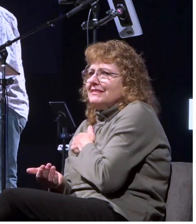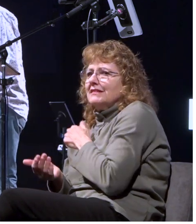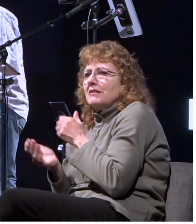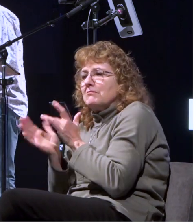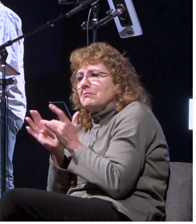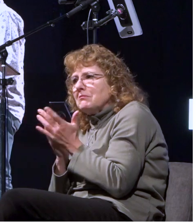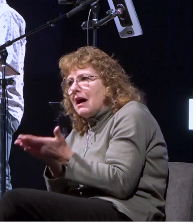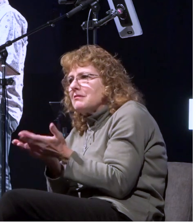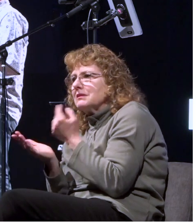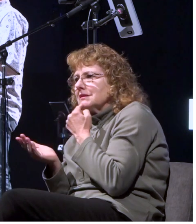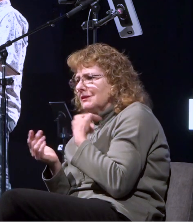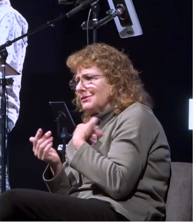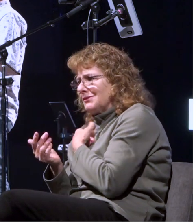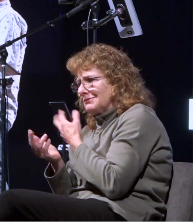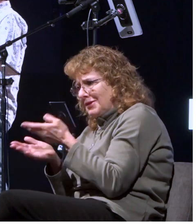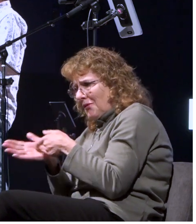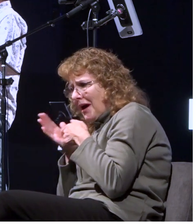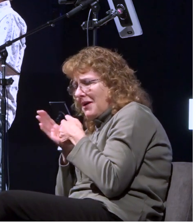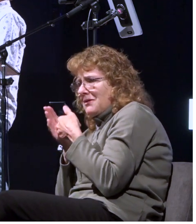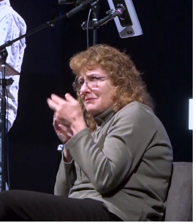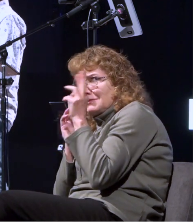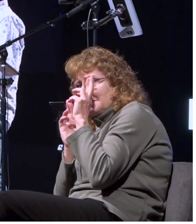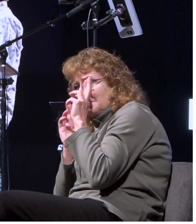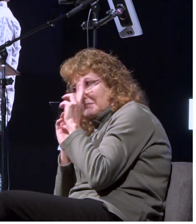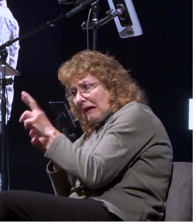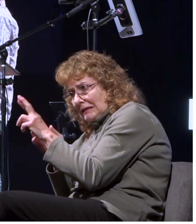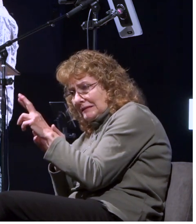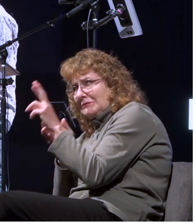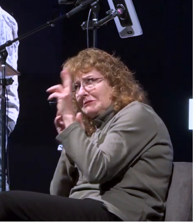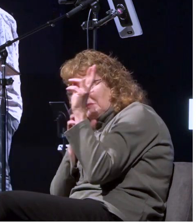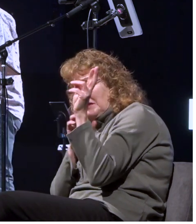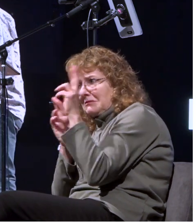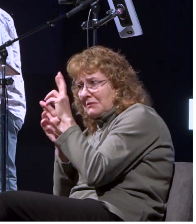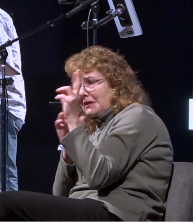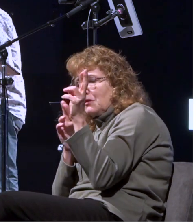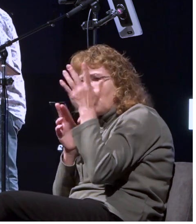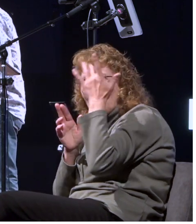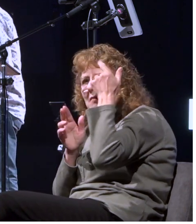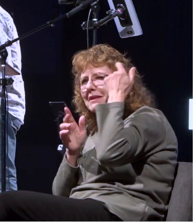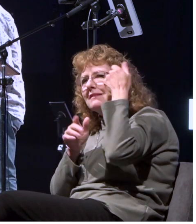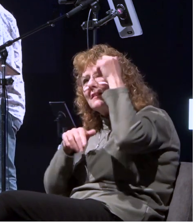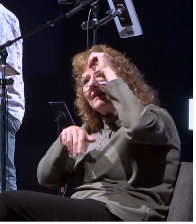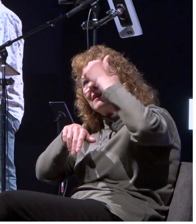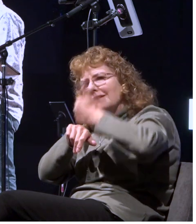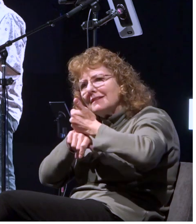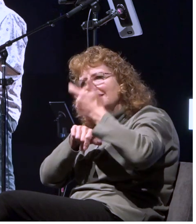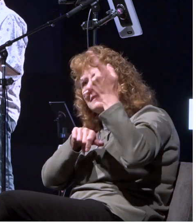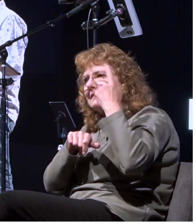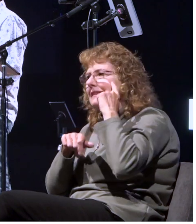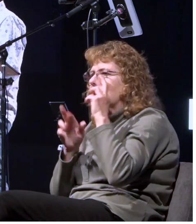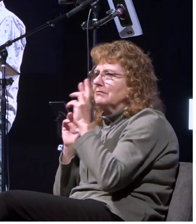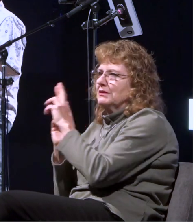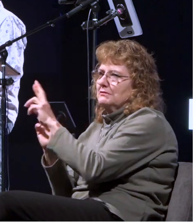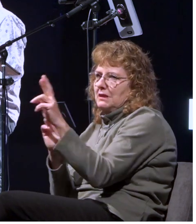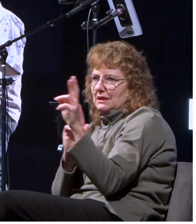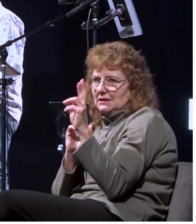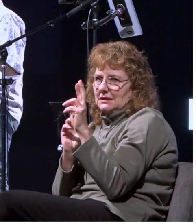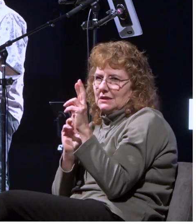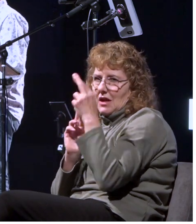have to respect and submit to authority because god establishes it romans 13 1 and 2 everyone must submit to